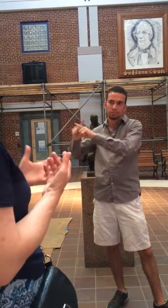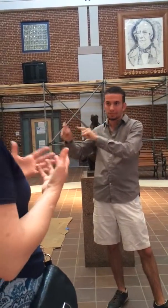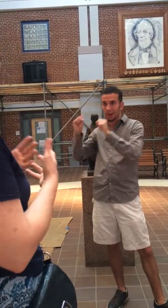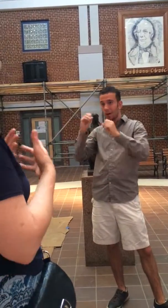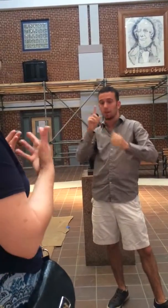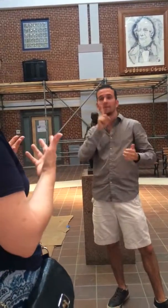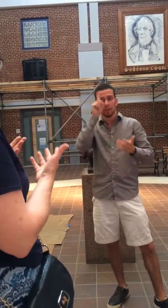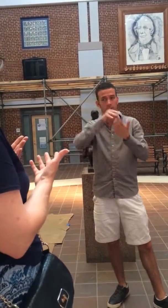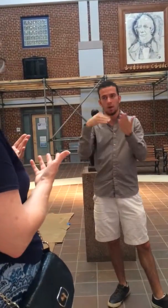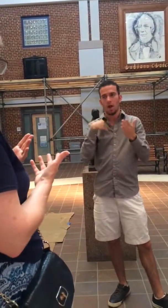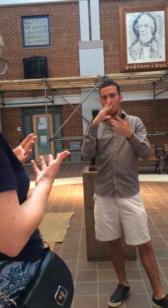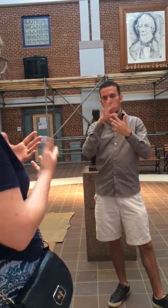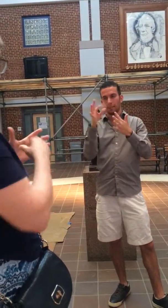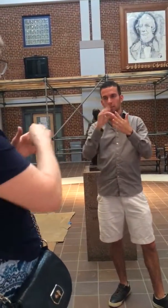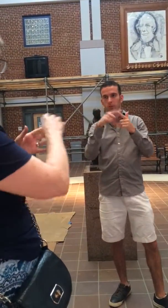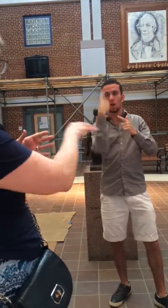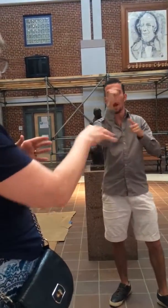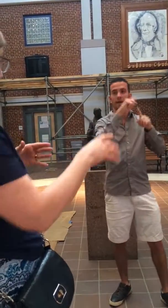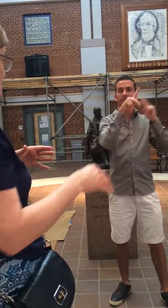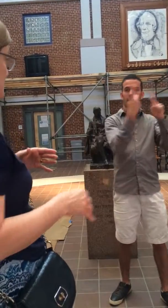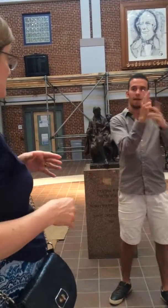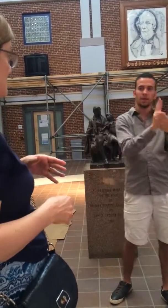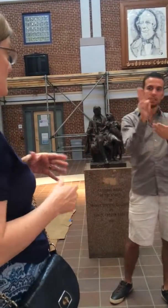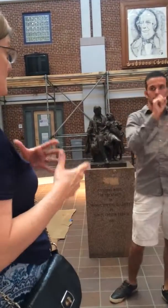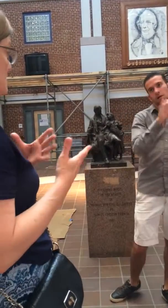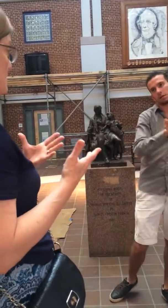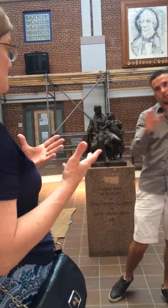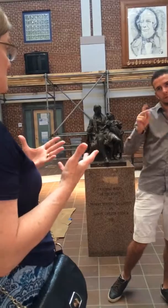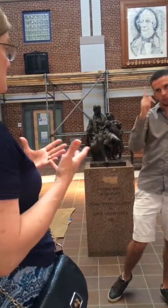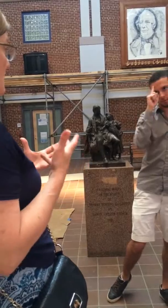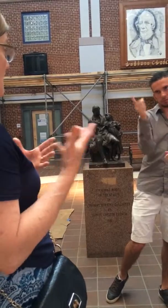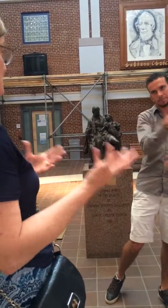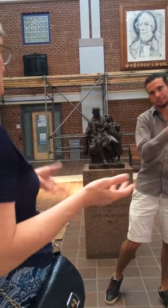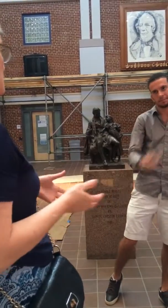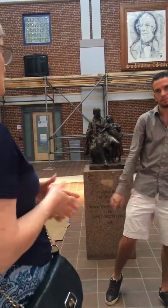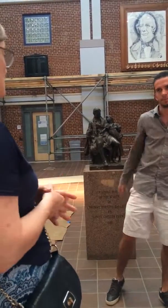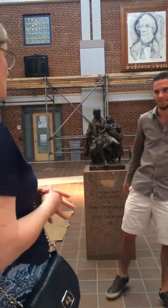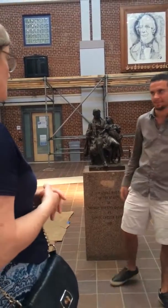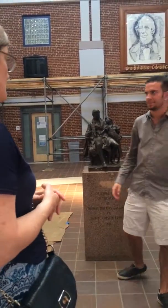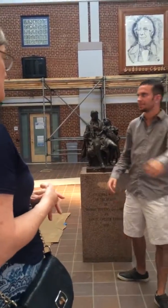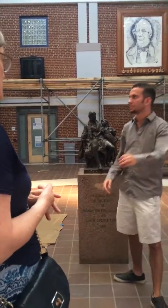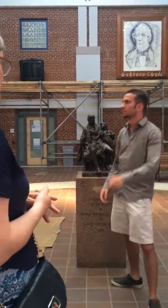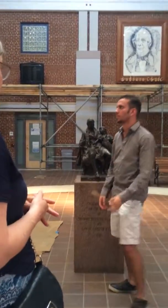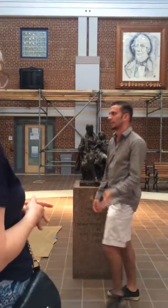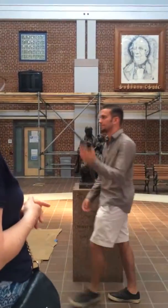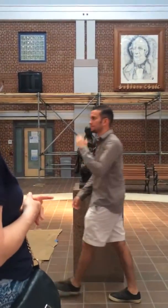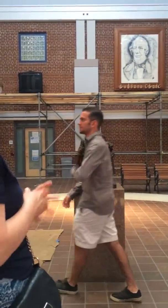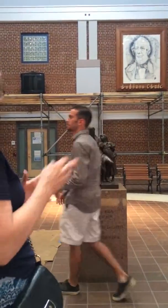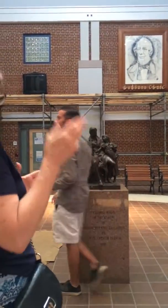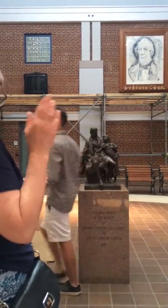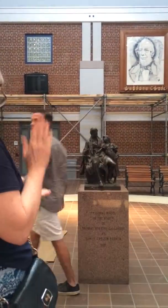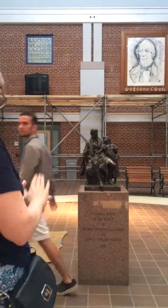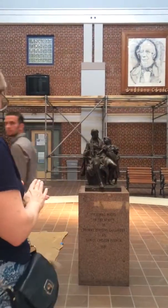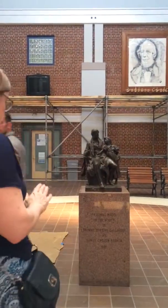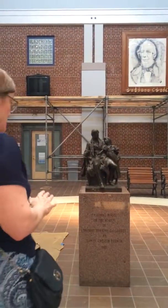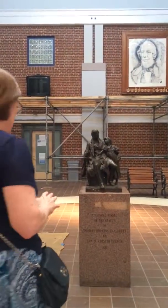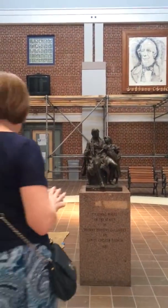and other deaf studies programs within other universities. So there's other options available for them. So that is is one of the reasons for the reduction in enrollment.